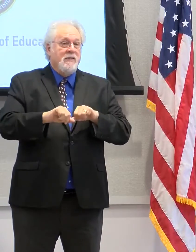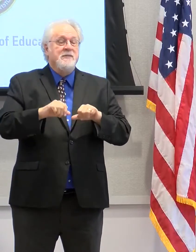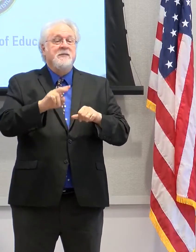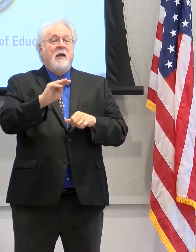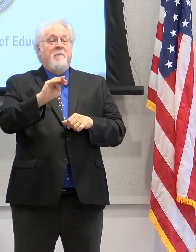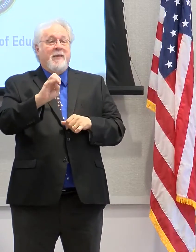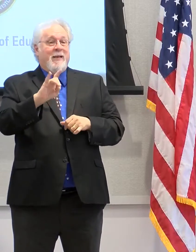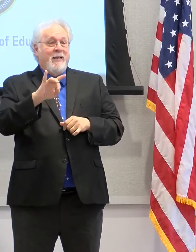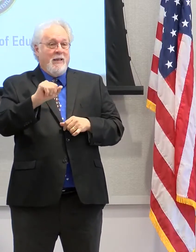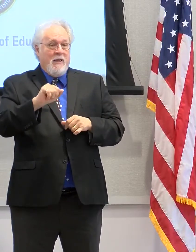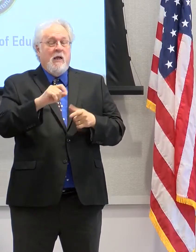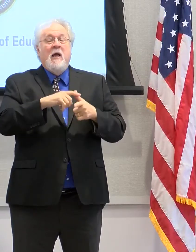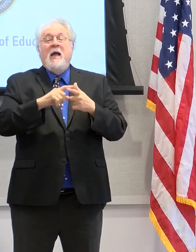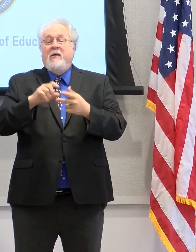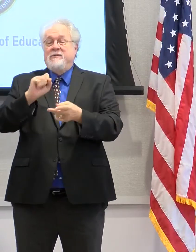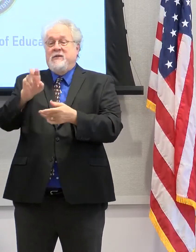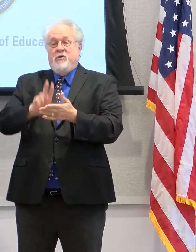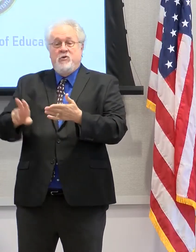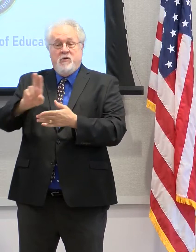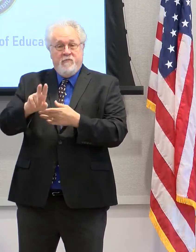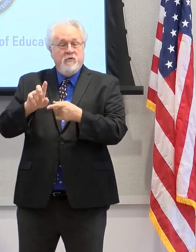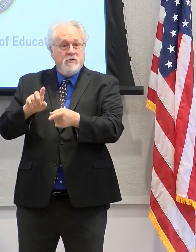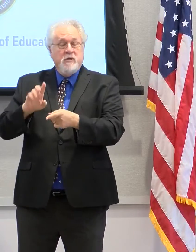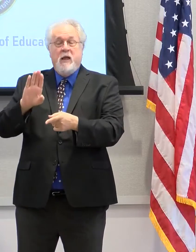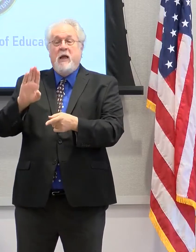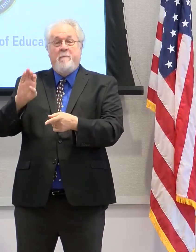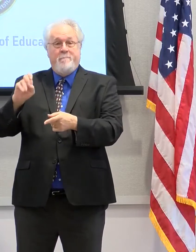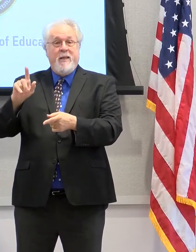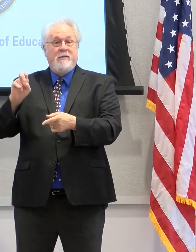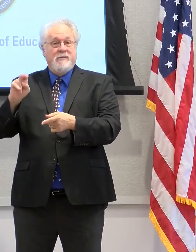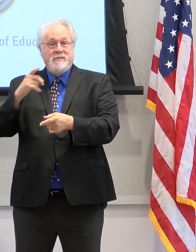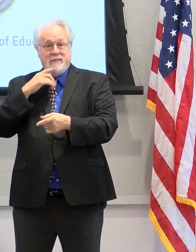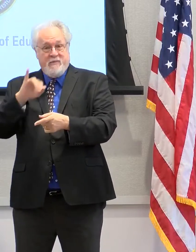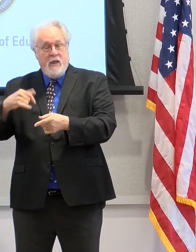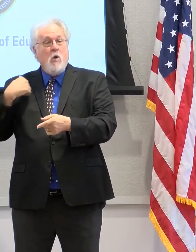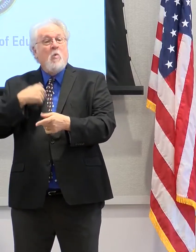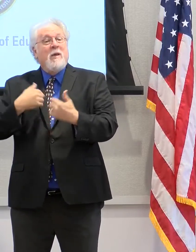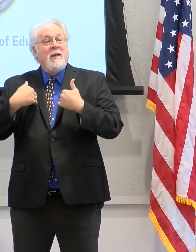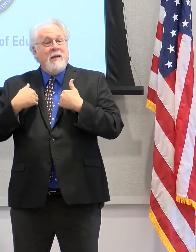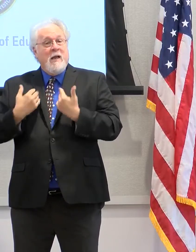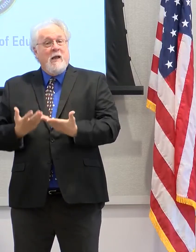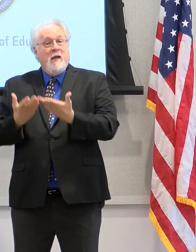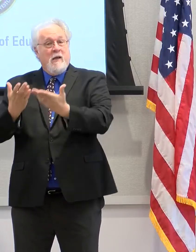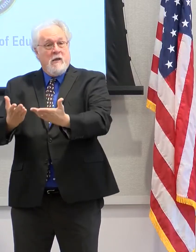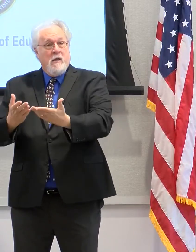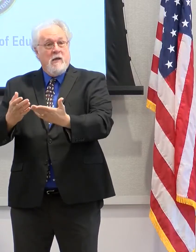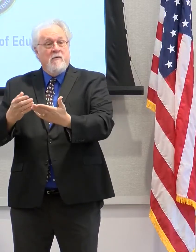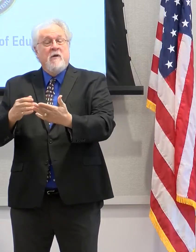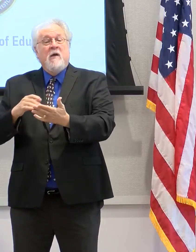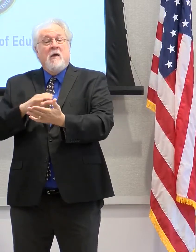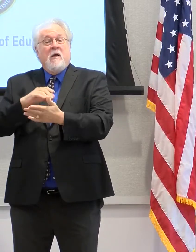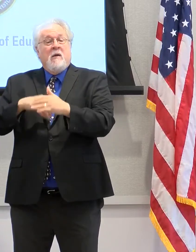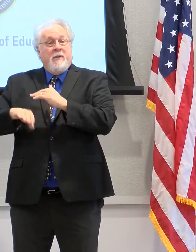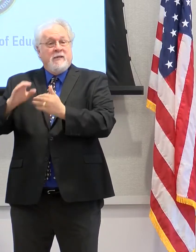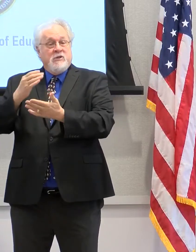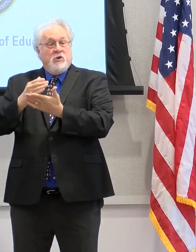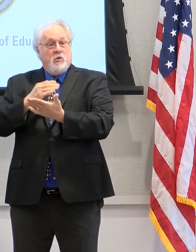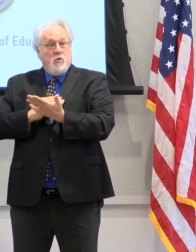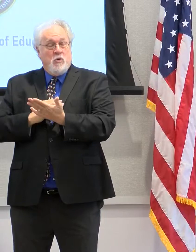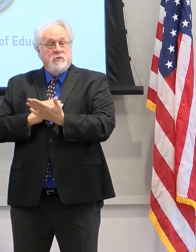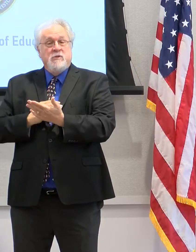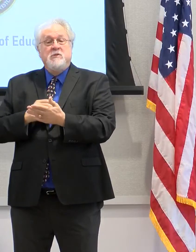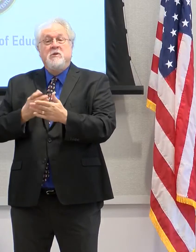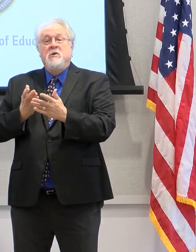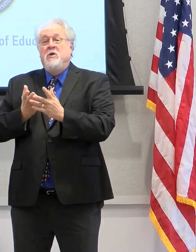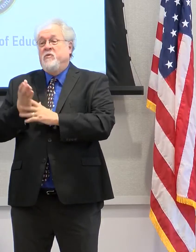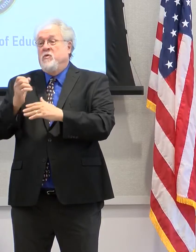And then we have Southern University, as Dr. Belden stated. We now offer more of our core classes in dual enrollment through